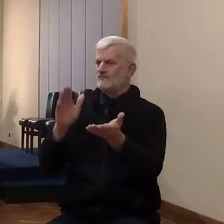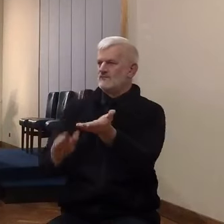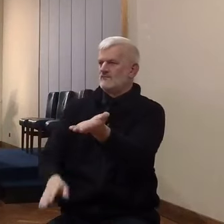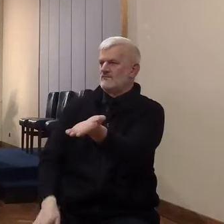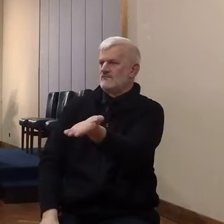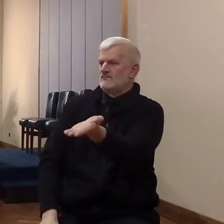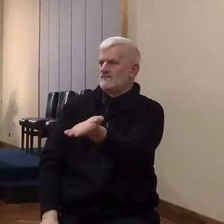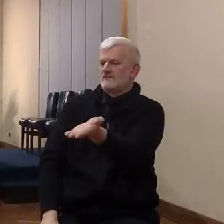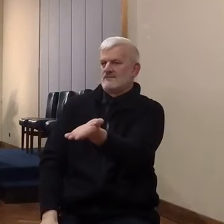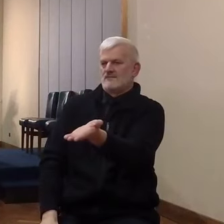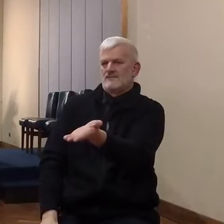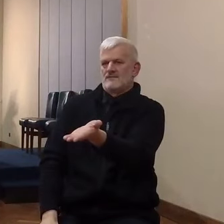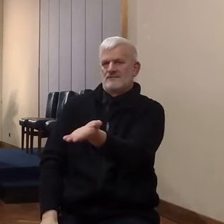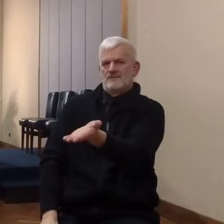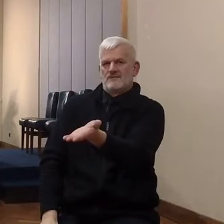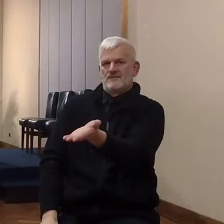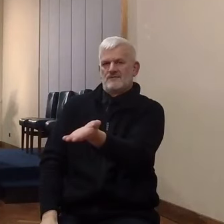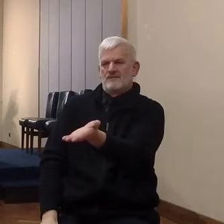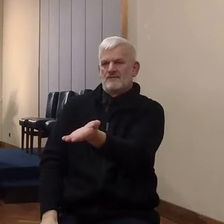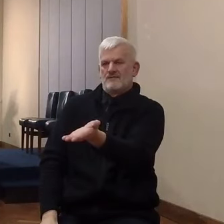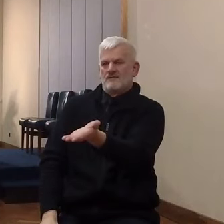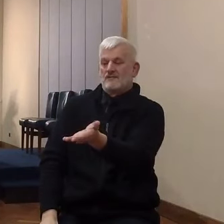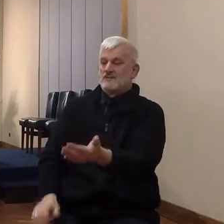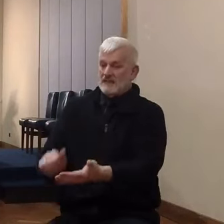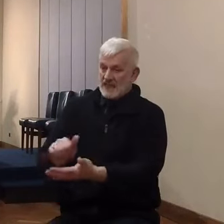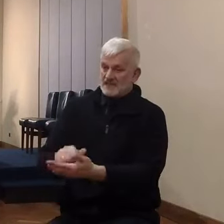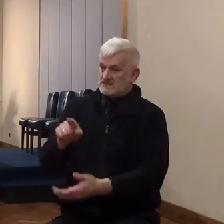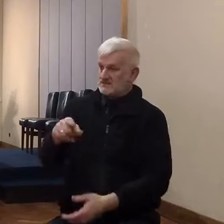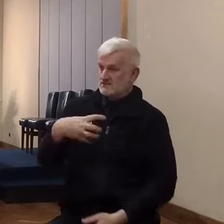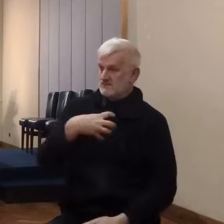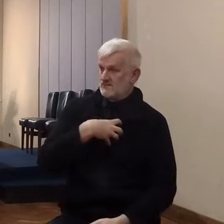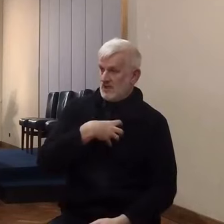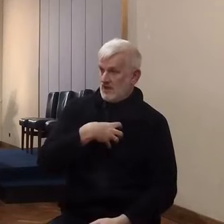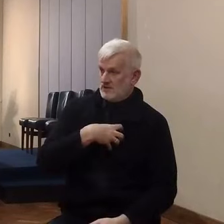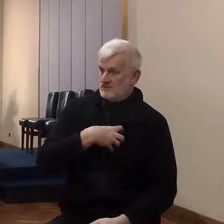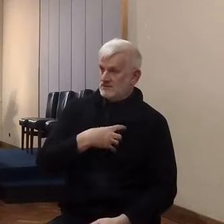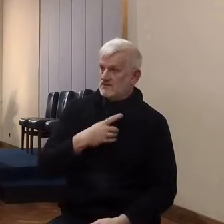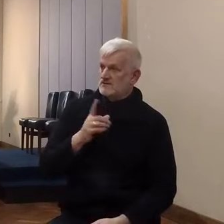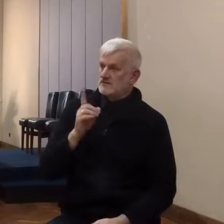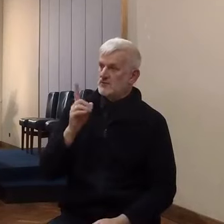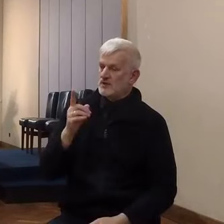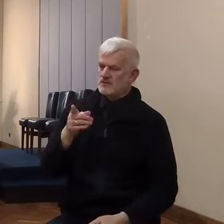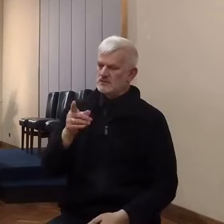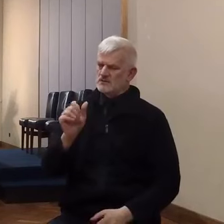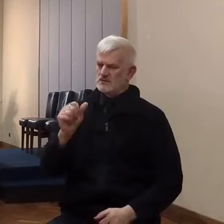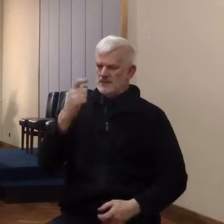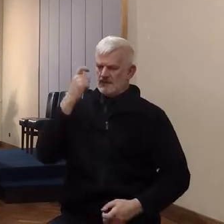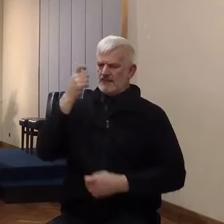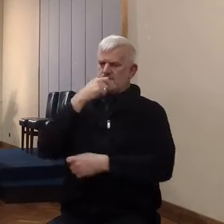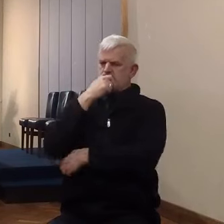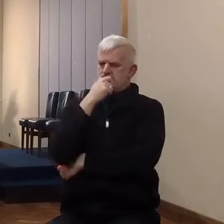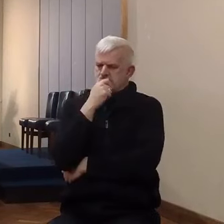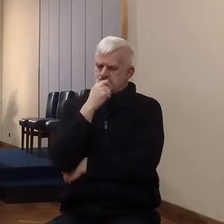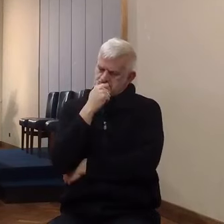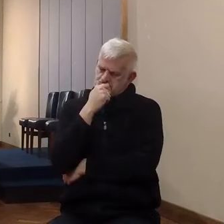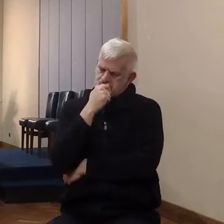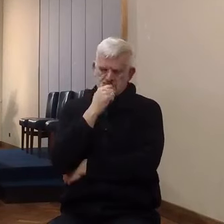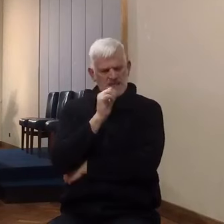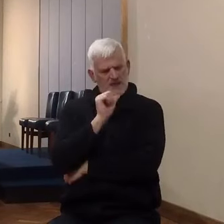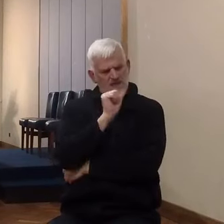her response is to say not their God is more powerful than our gods, but he